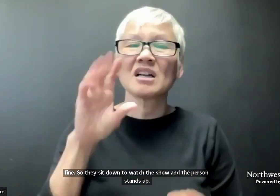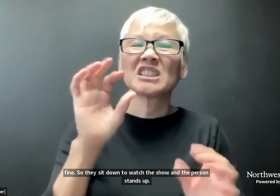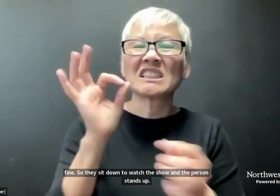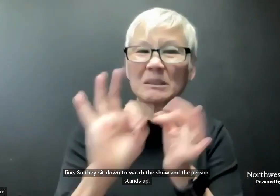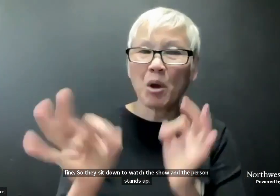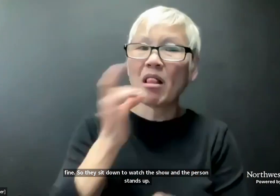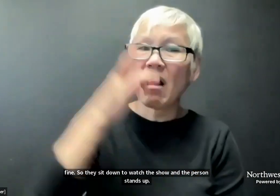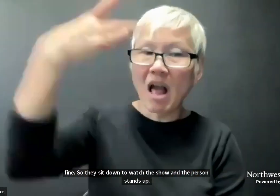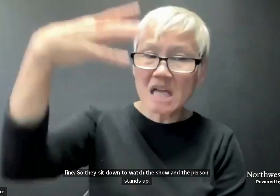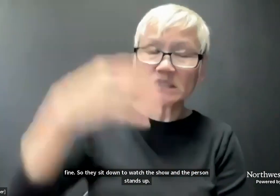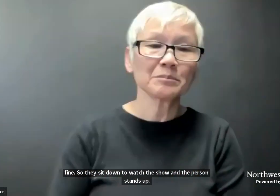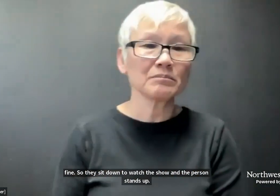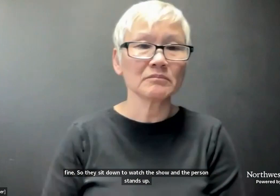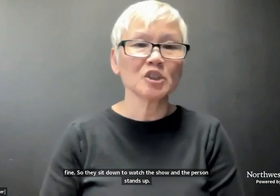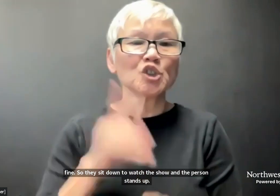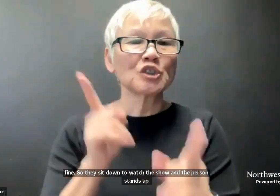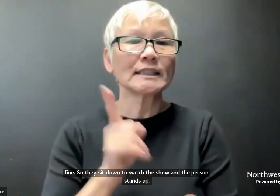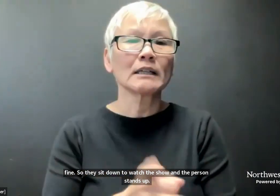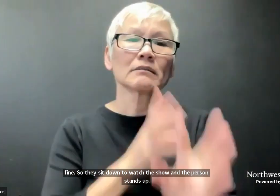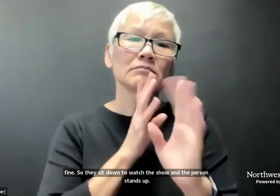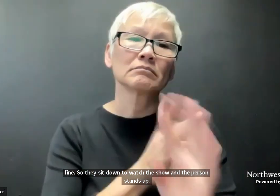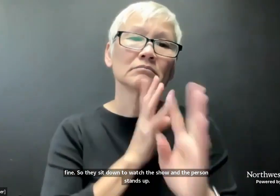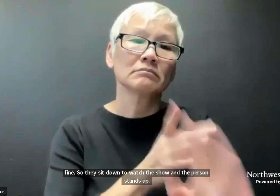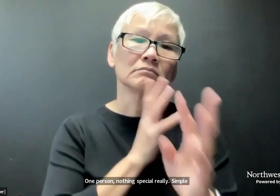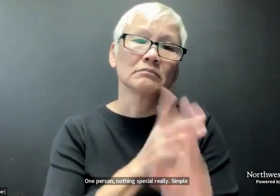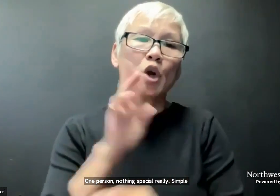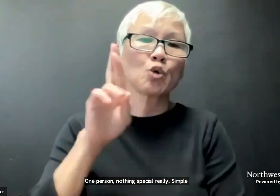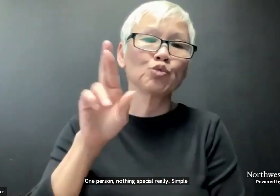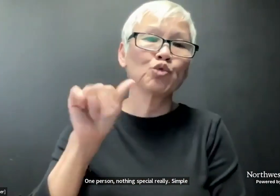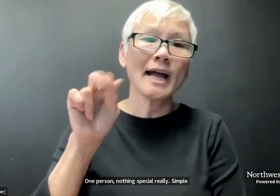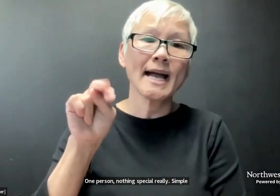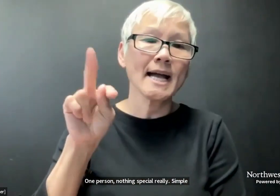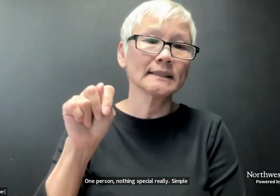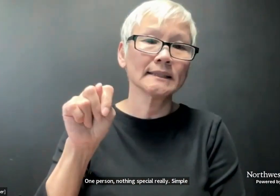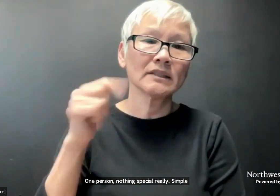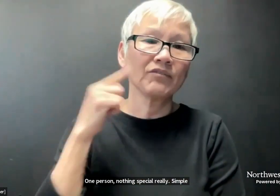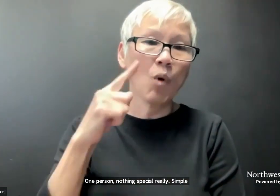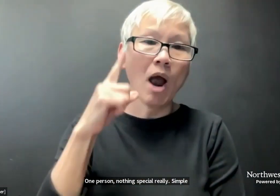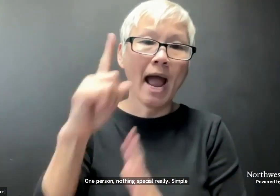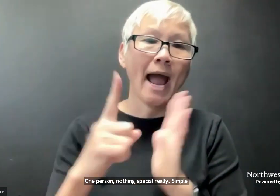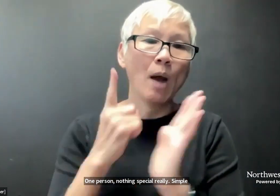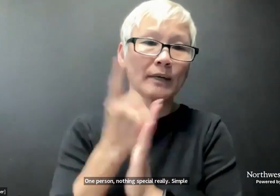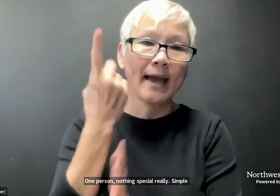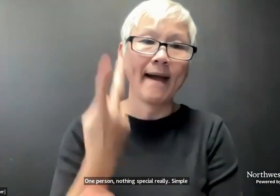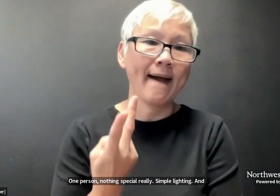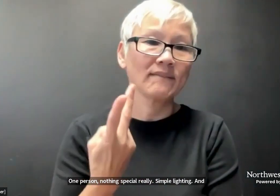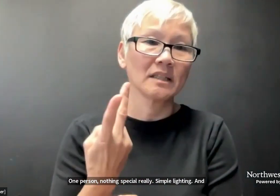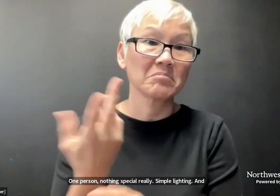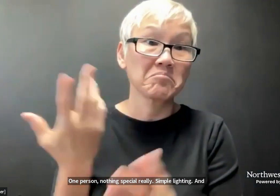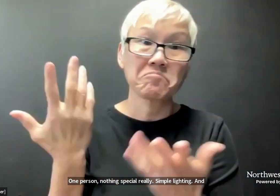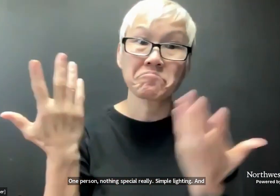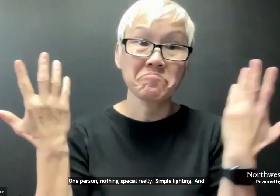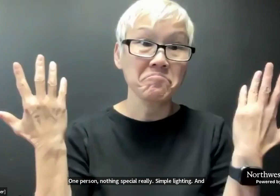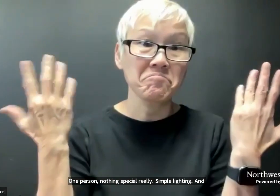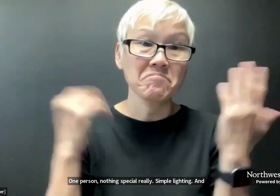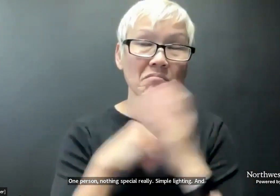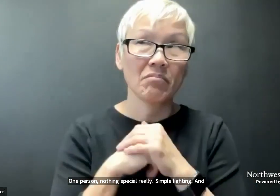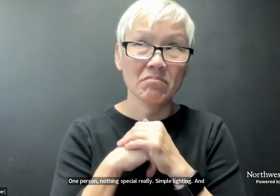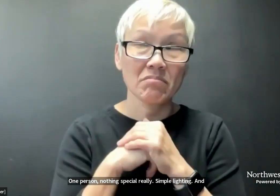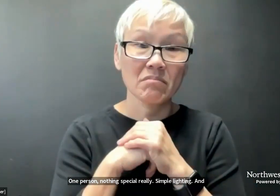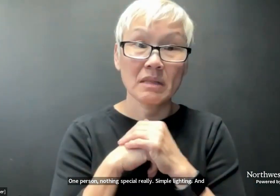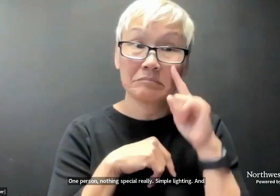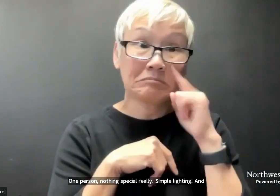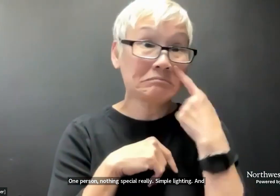person, nothing special, really simple lighting and just ranted for an hour and a half.